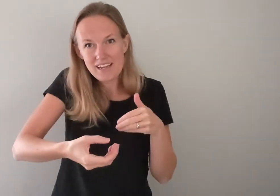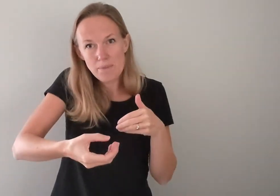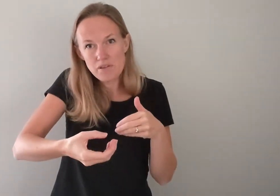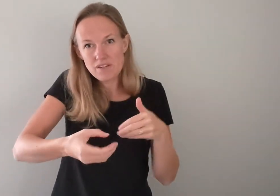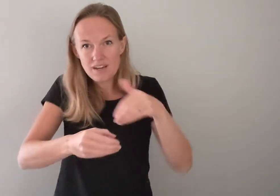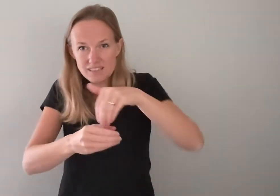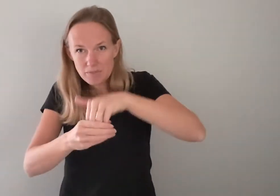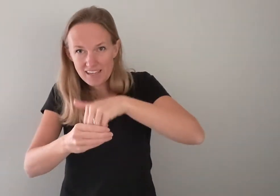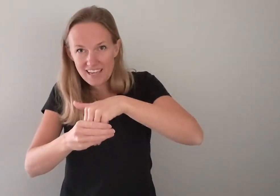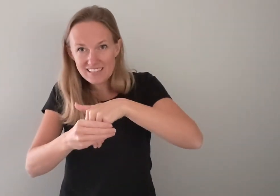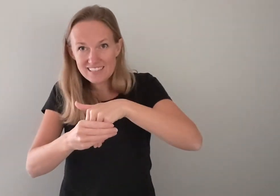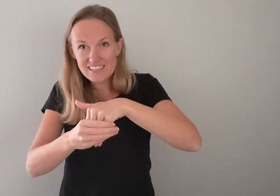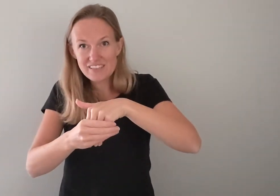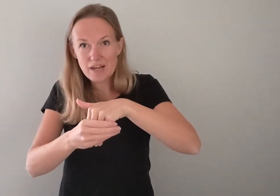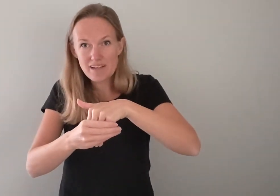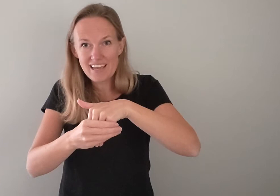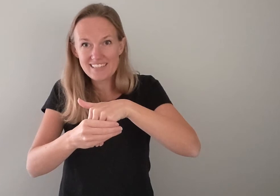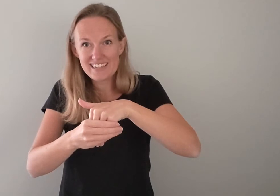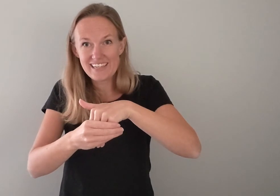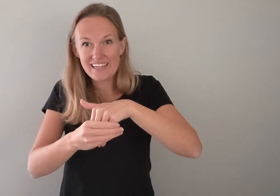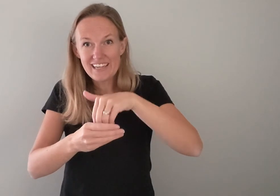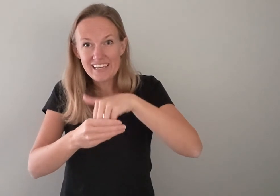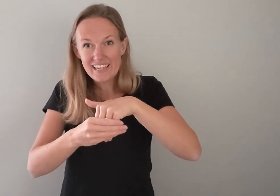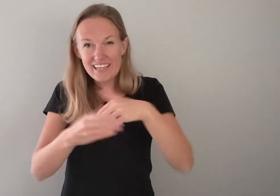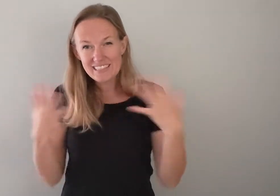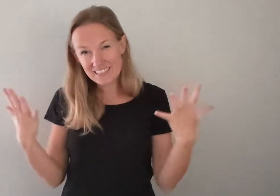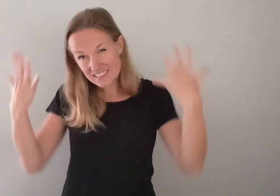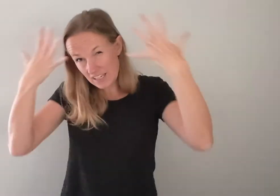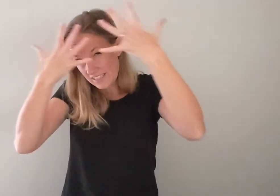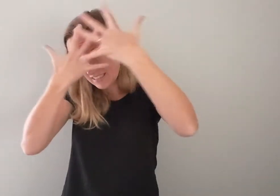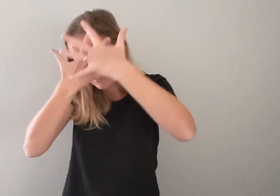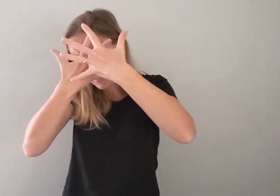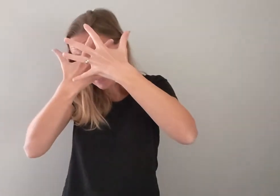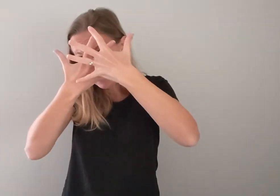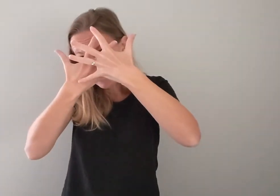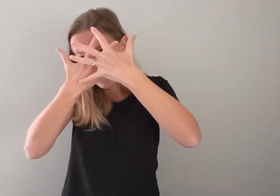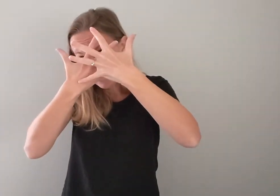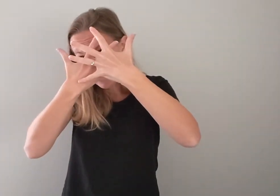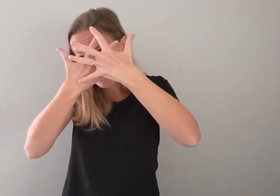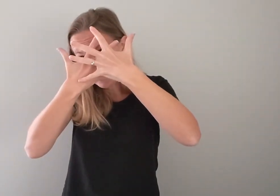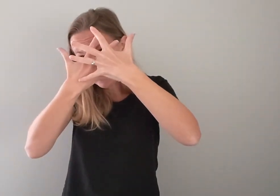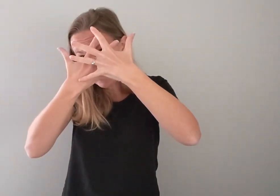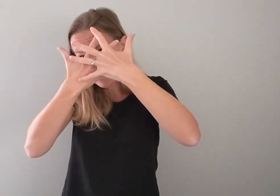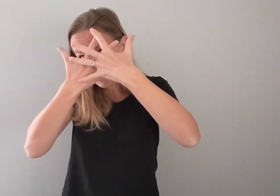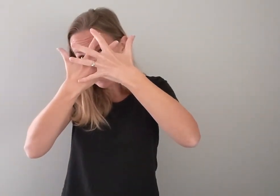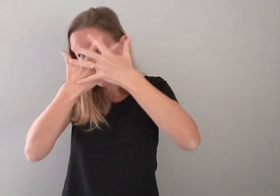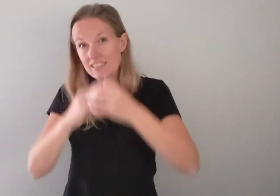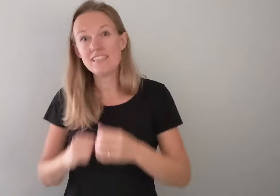cup with your non-dominant hand and tuck your dominant hand in into the darkness okay just like this darkness